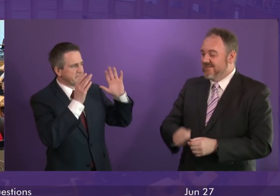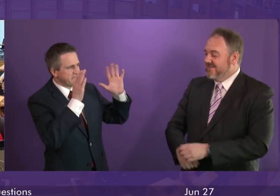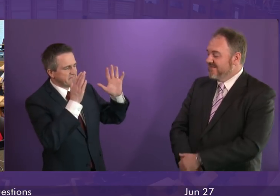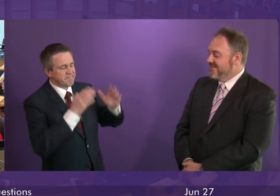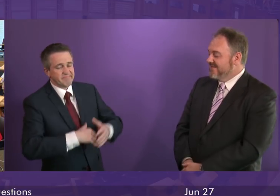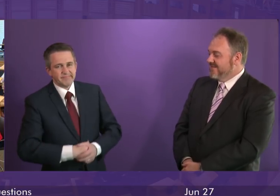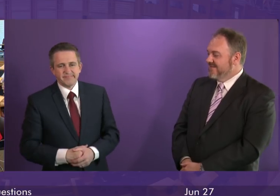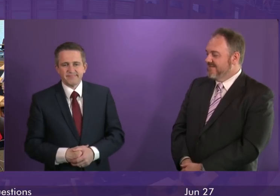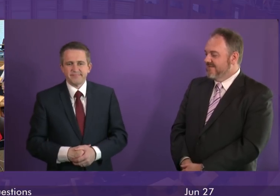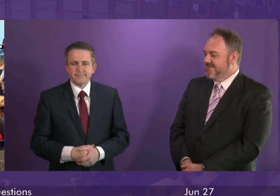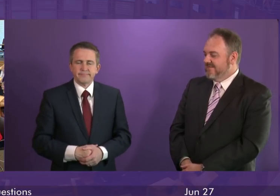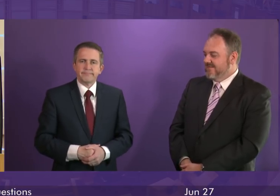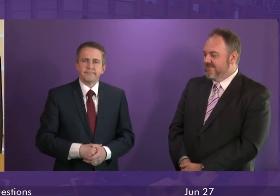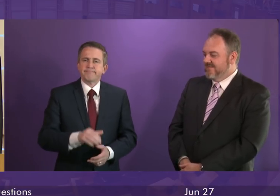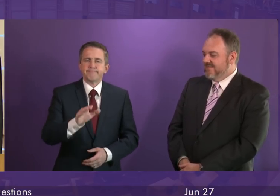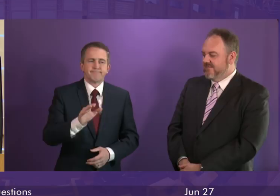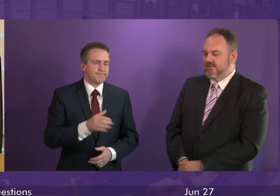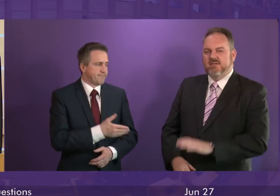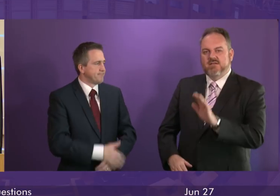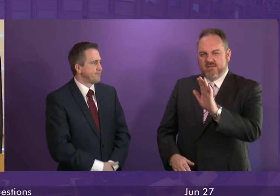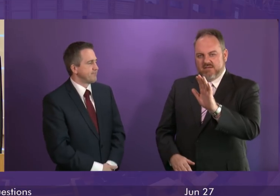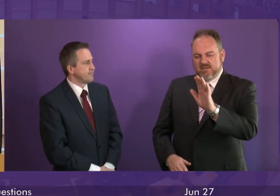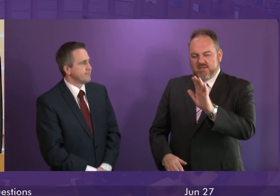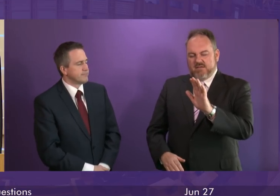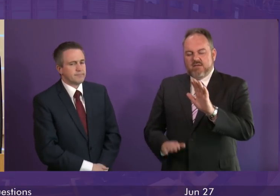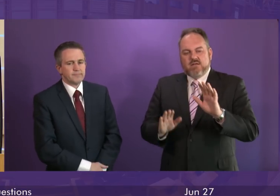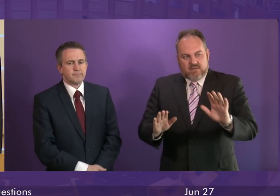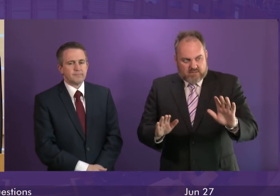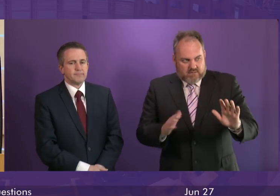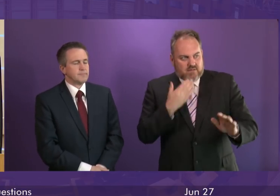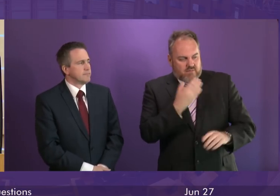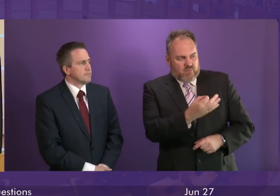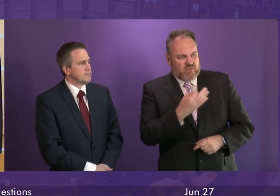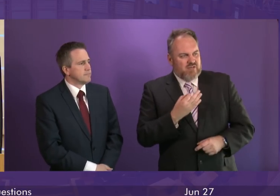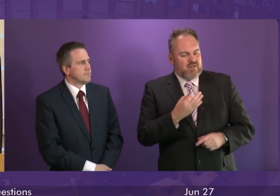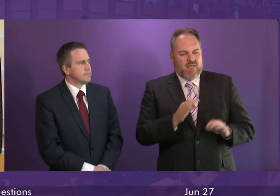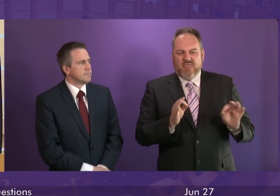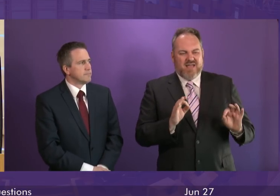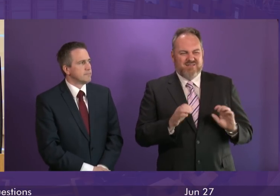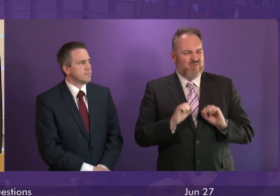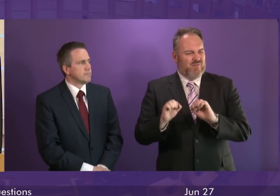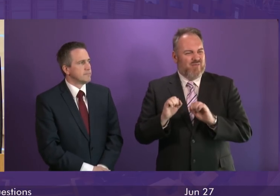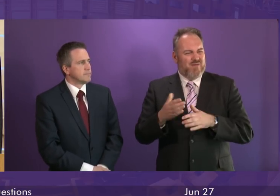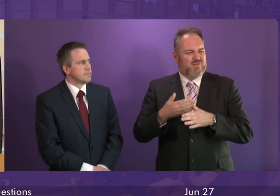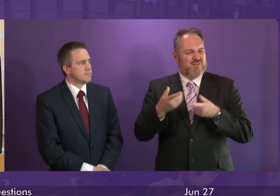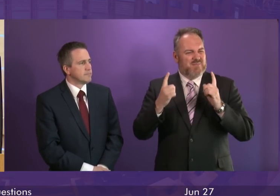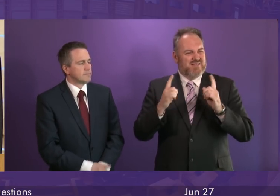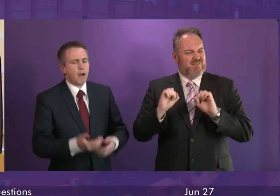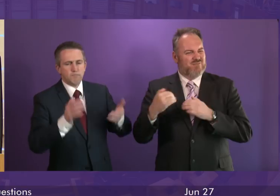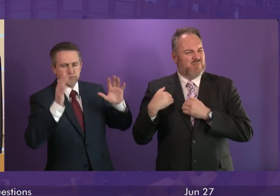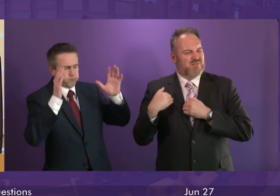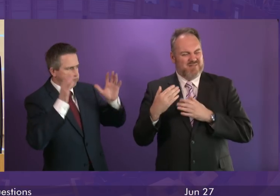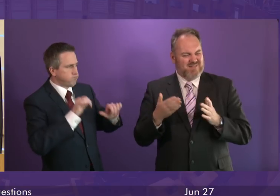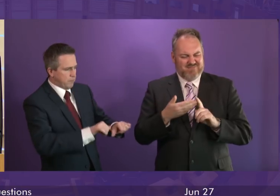First Minister, don't think... First Minister, I appreciate the question. I don't think that any of that's a matter for the First Minister's responsibilities.